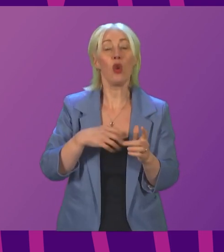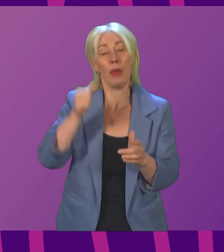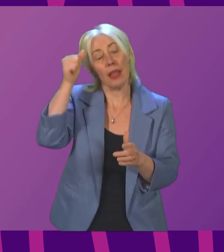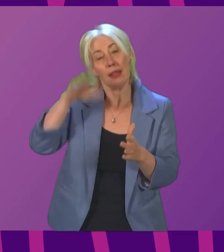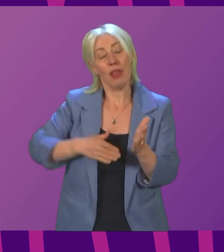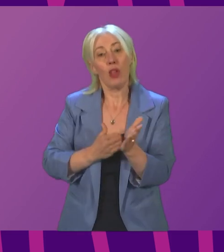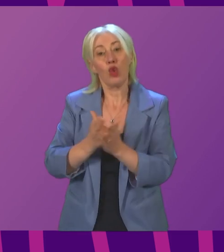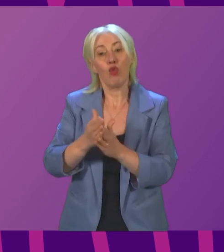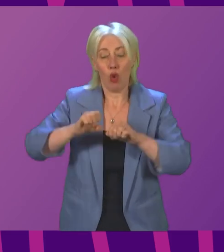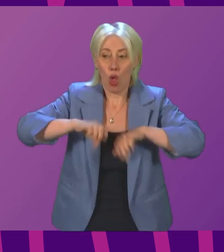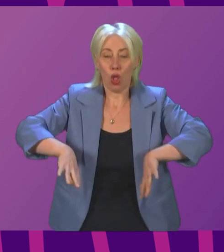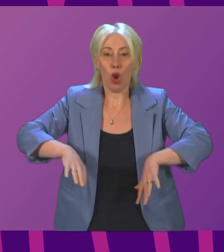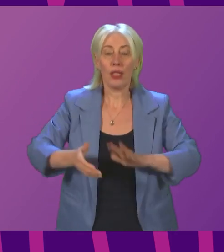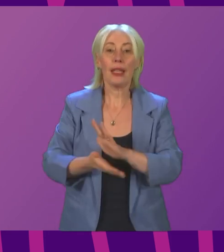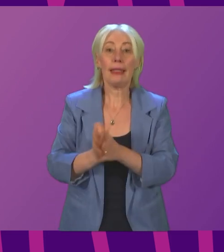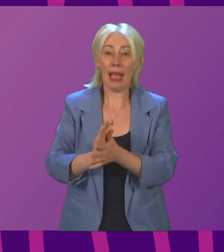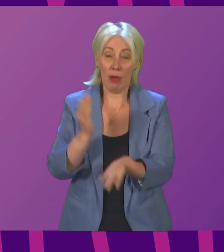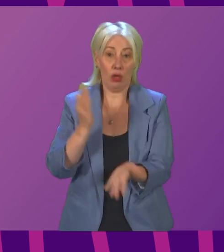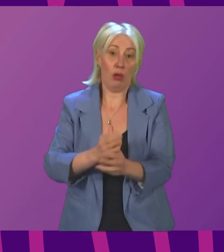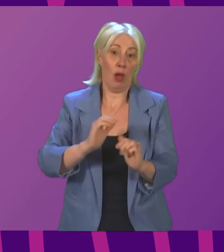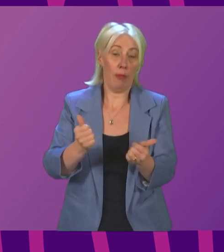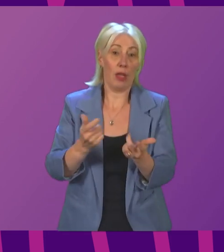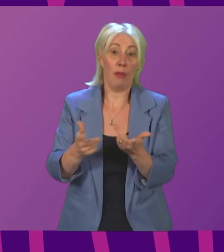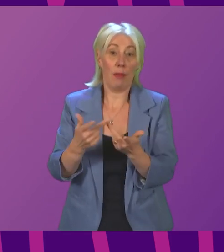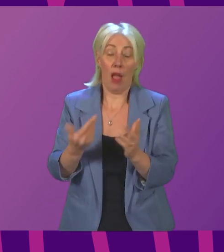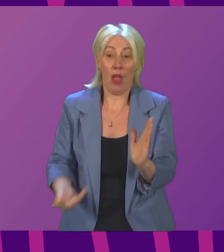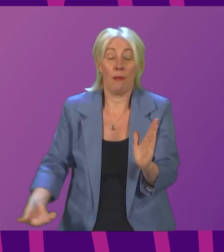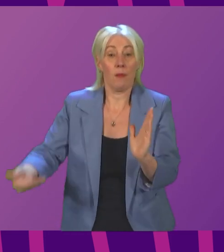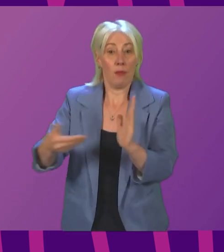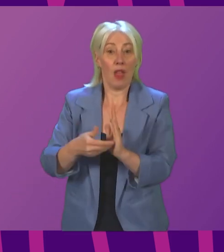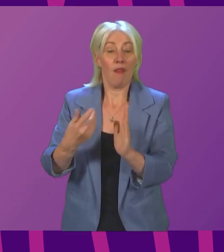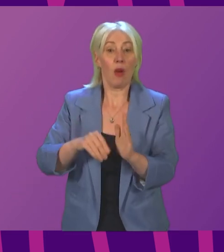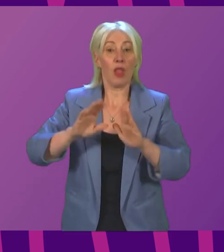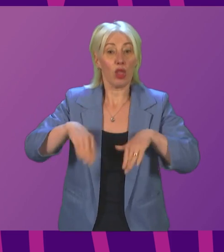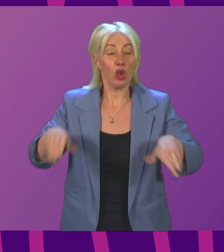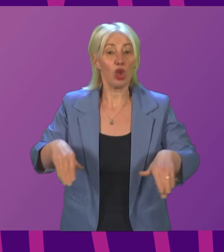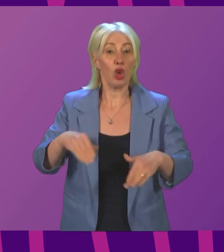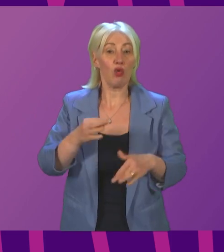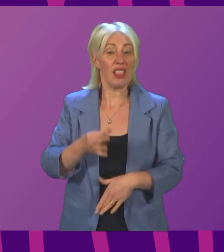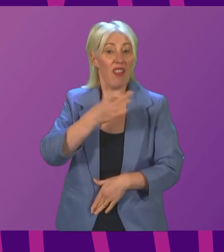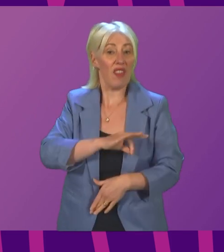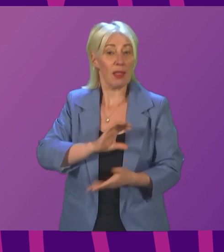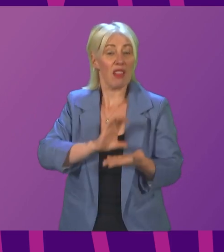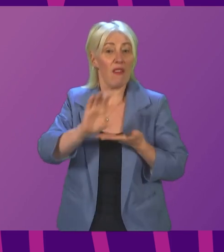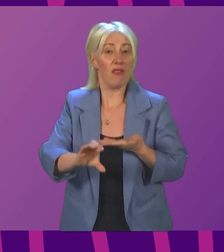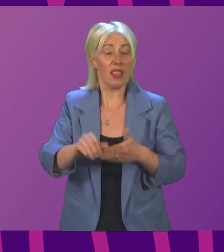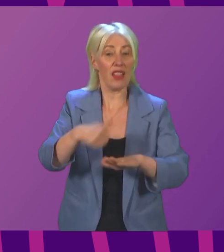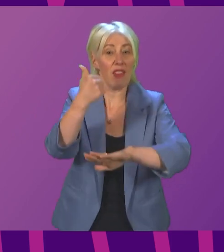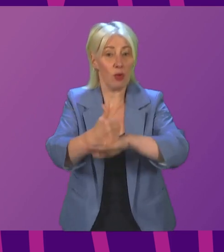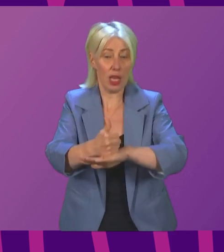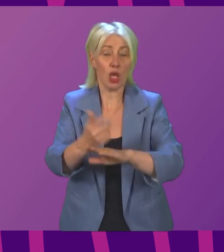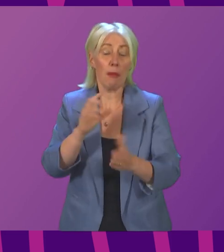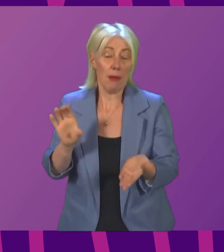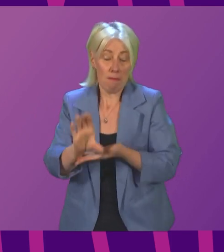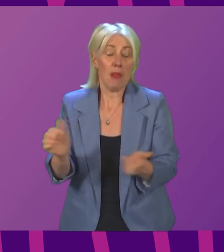that our commitment has since been supplemented by Wallonia and by a contribution from the Children's Investment Fund Foundation. The final